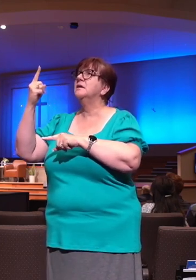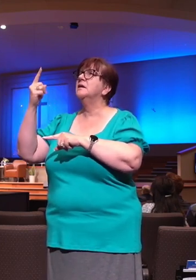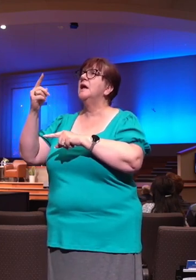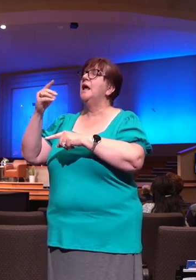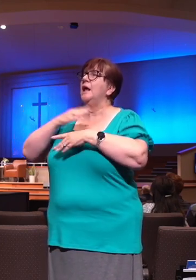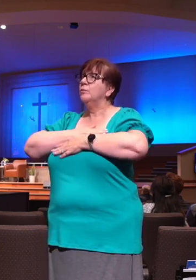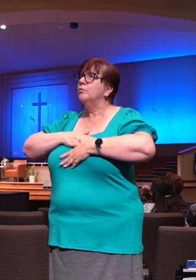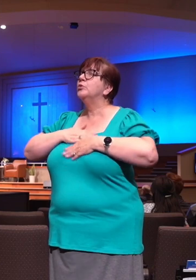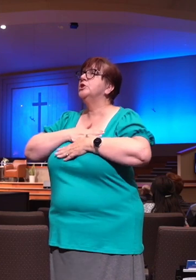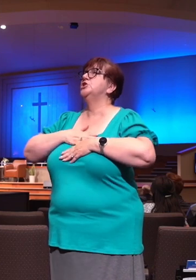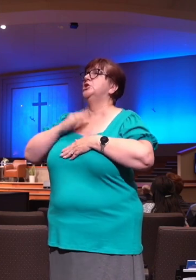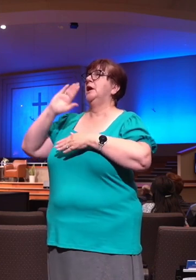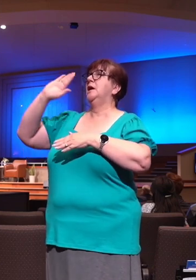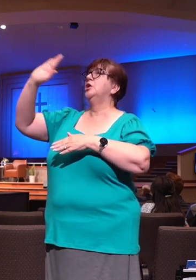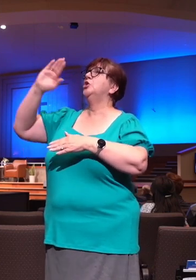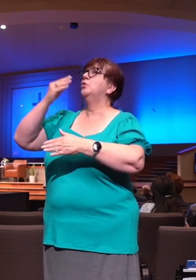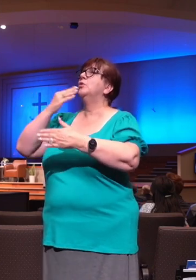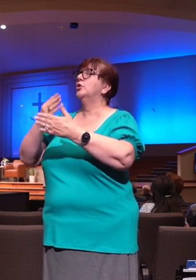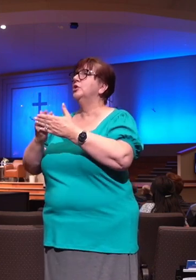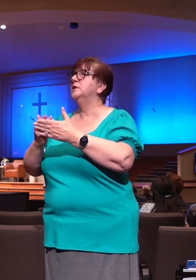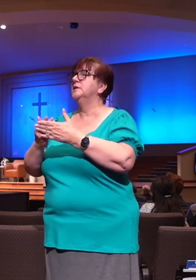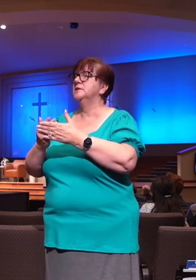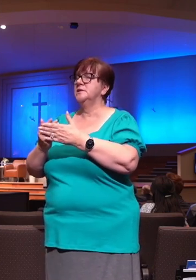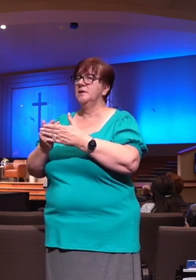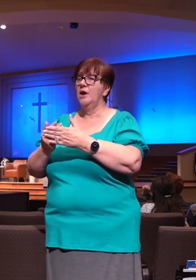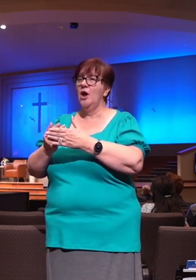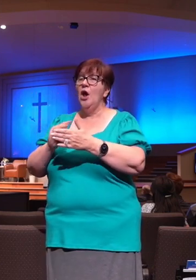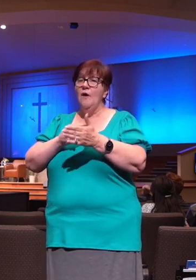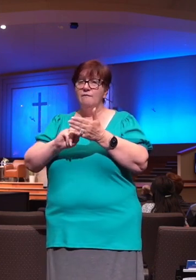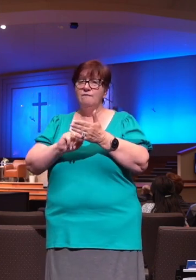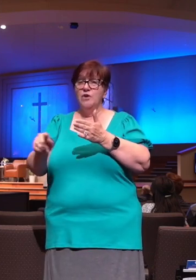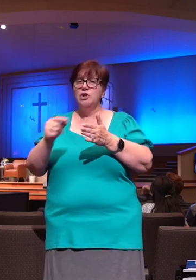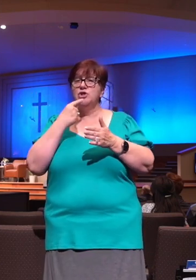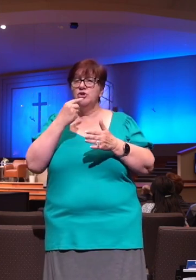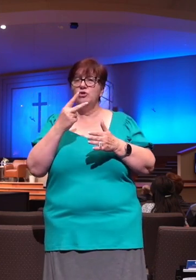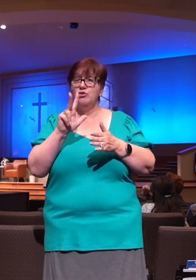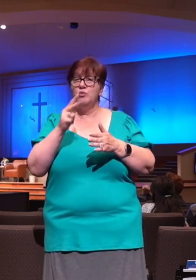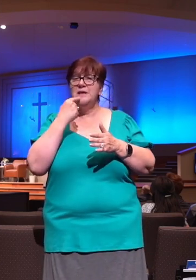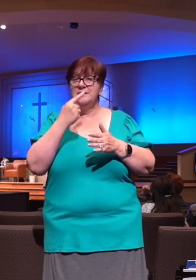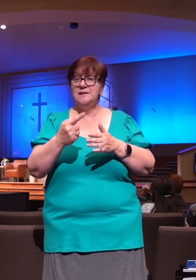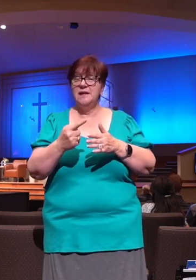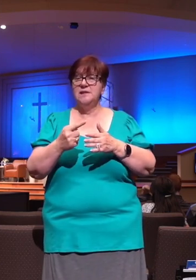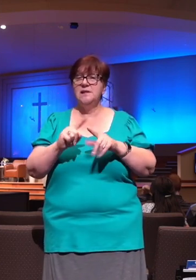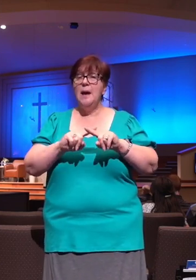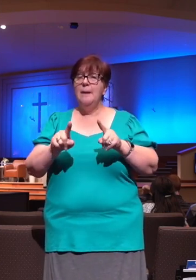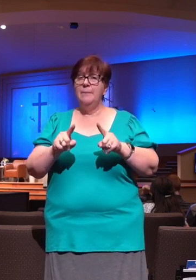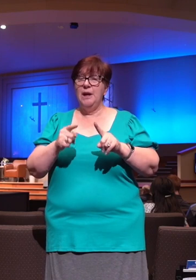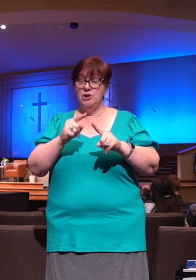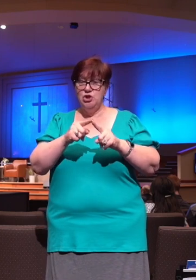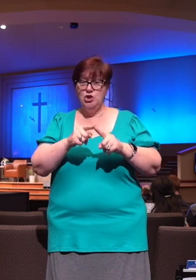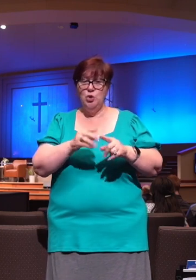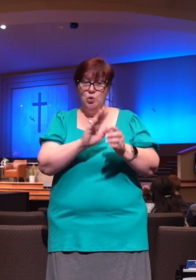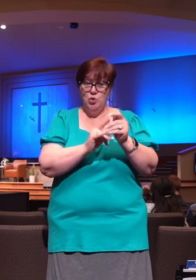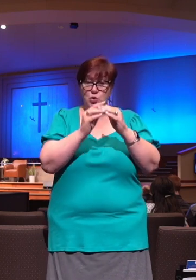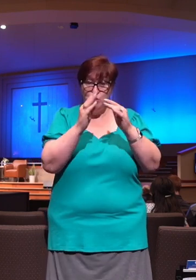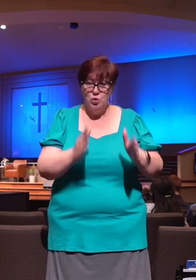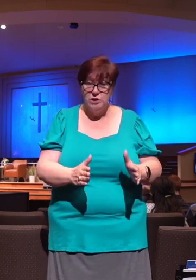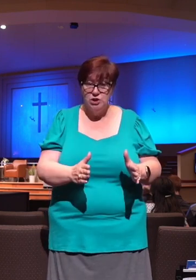your goodness. And then look at verse number three. But to the saints that are in the earth and to the excellent in whom is